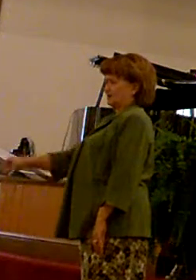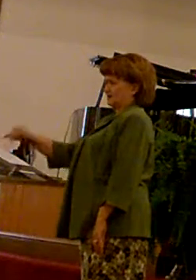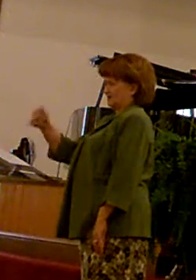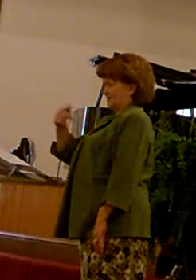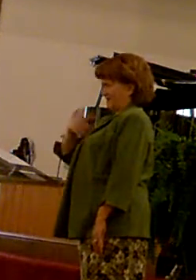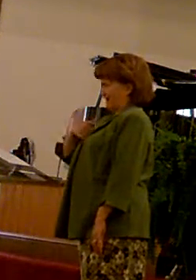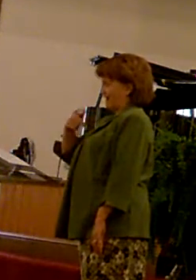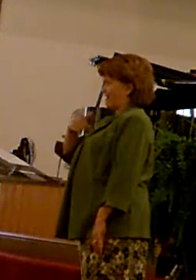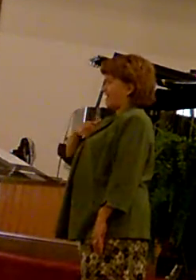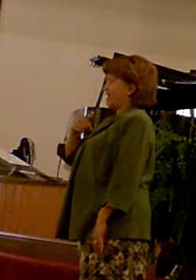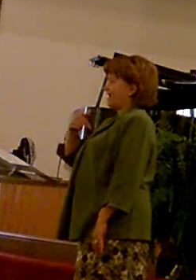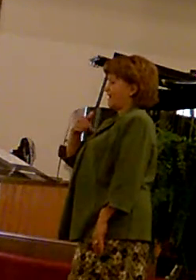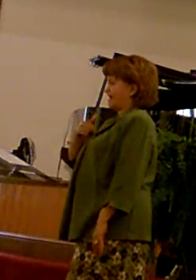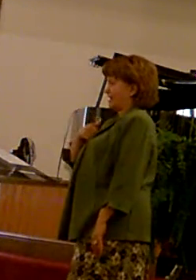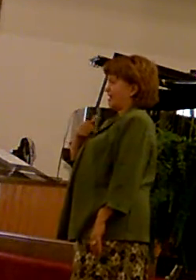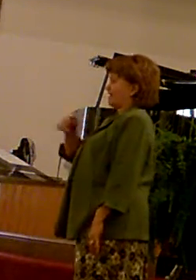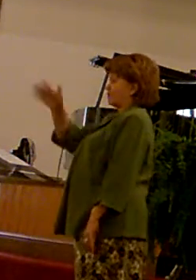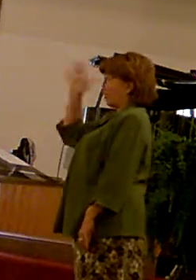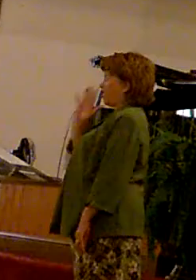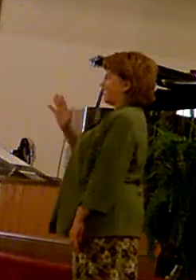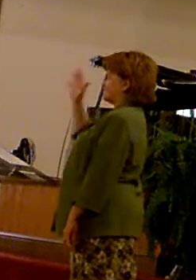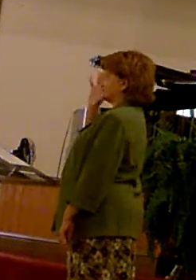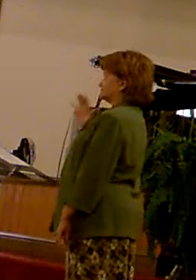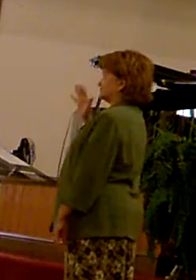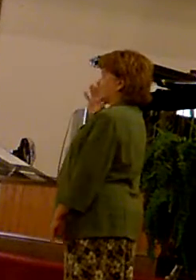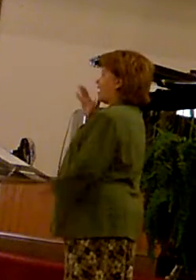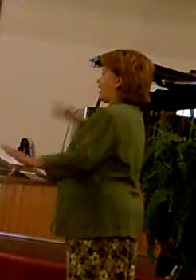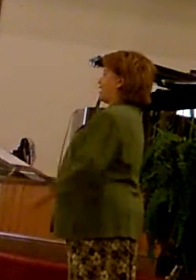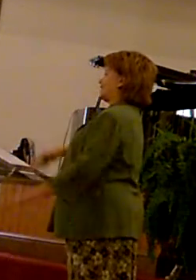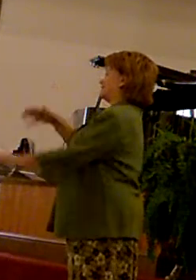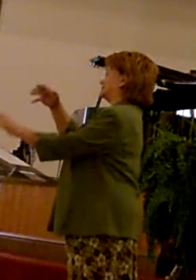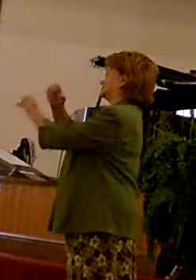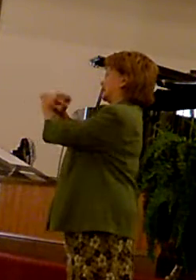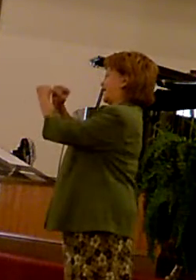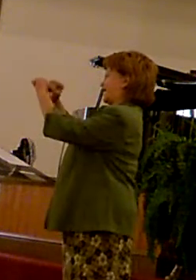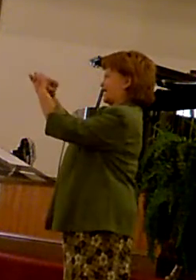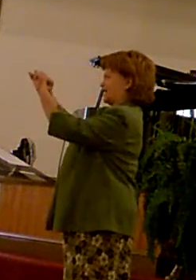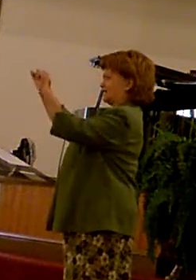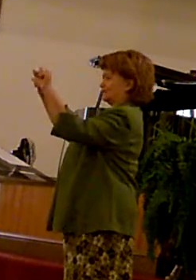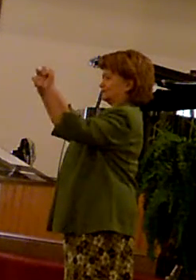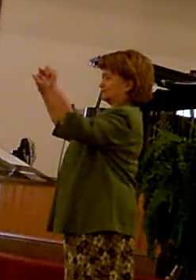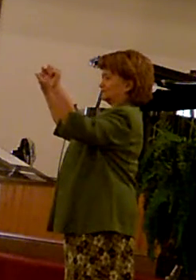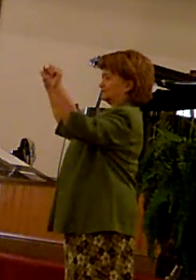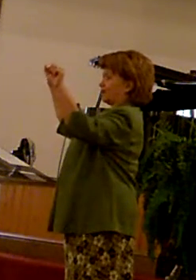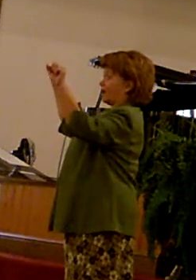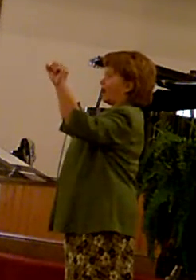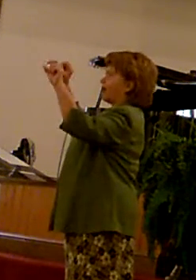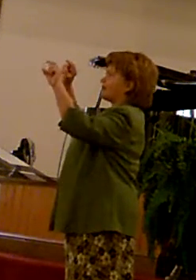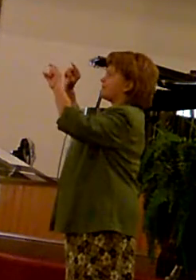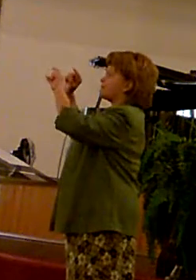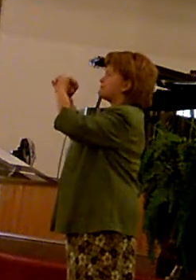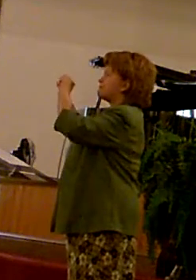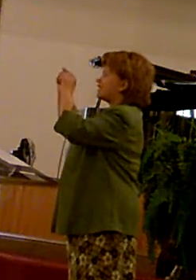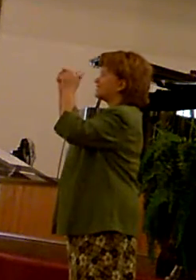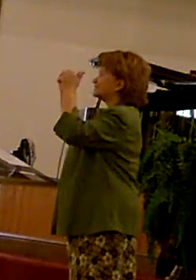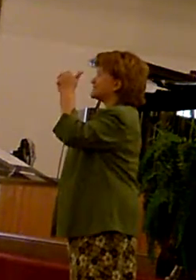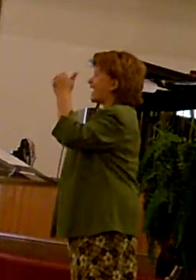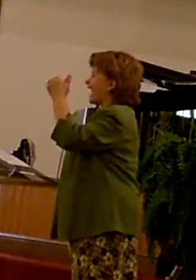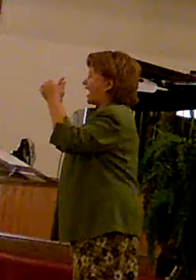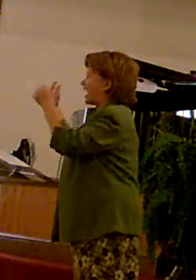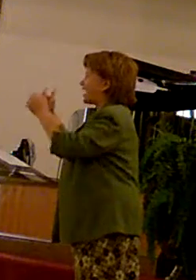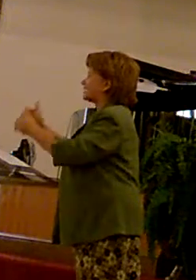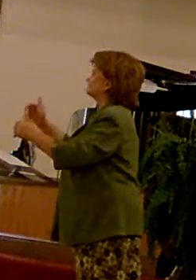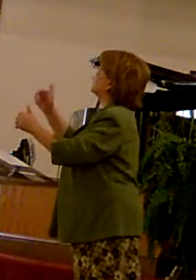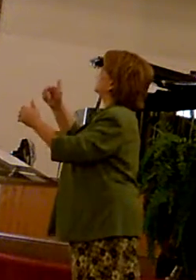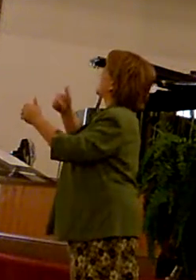Though once I was lost, yet now